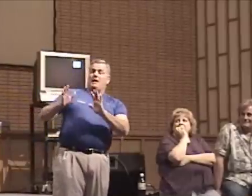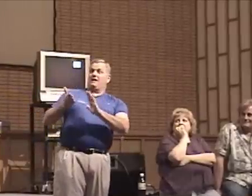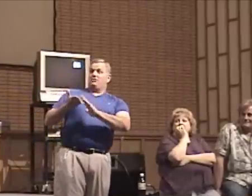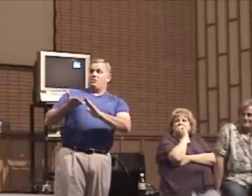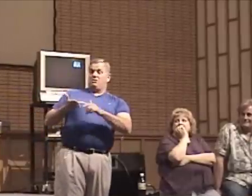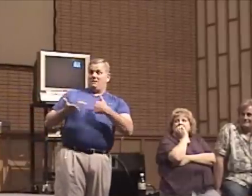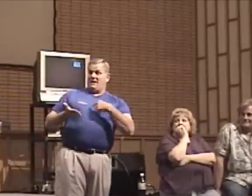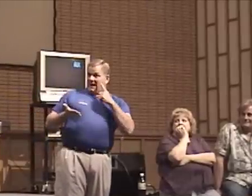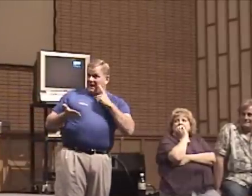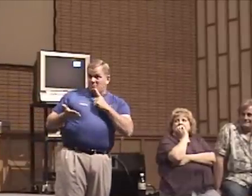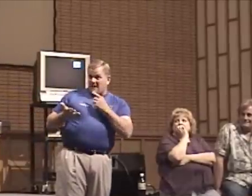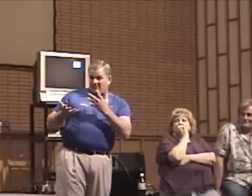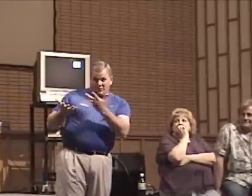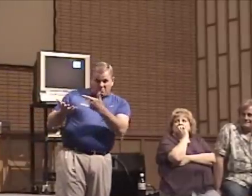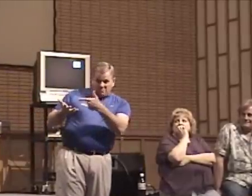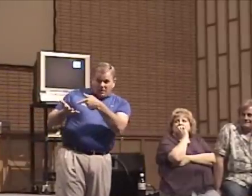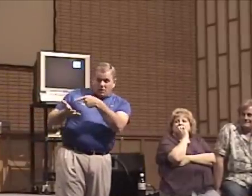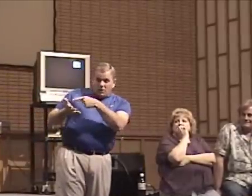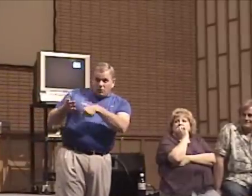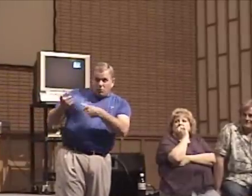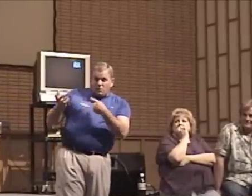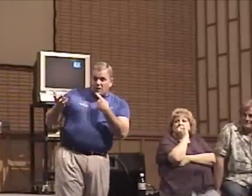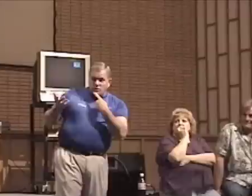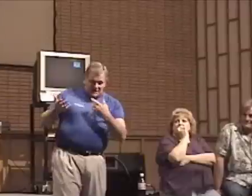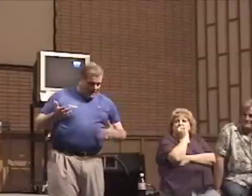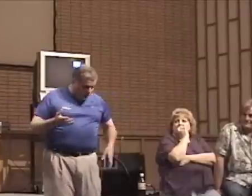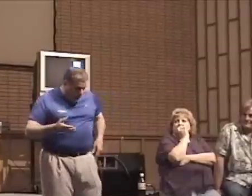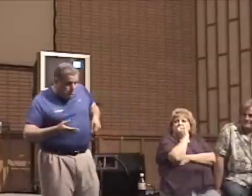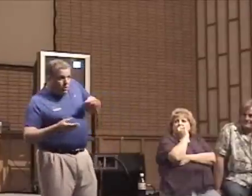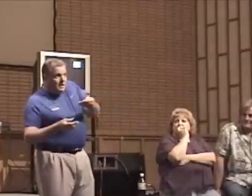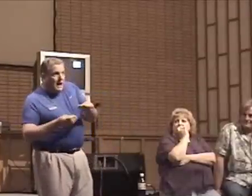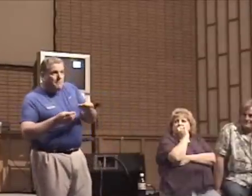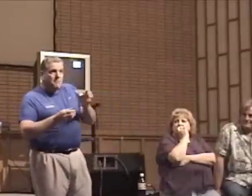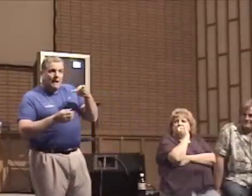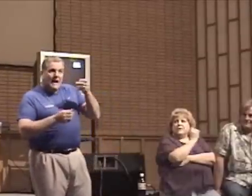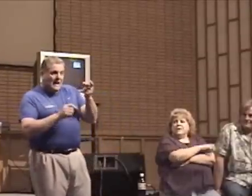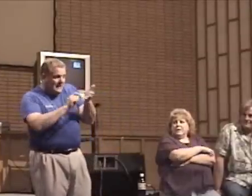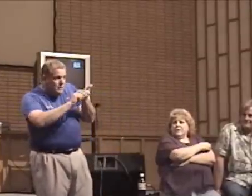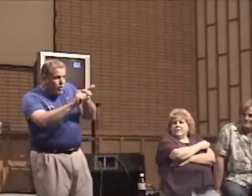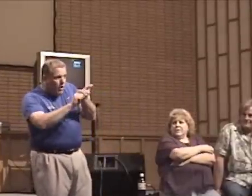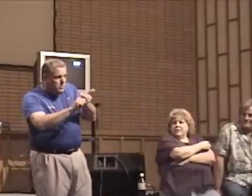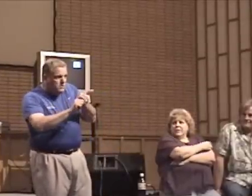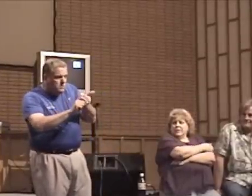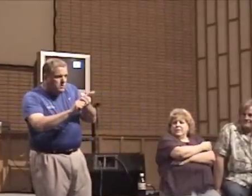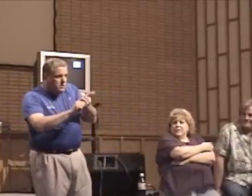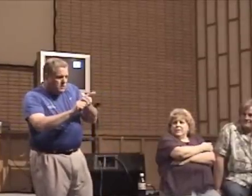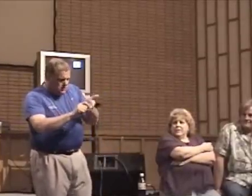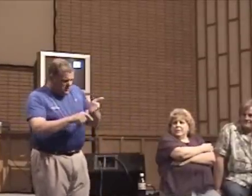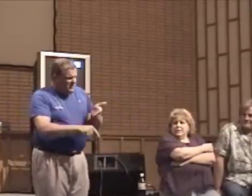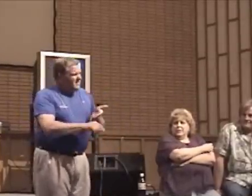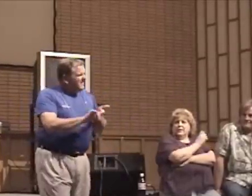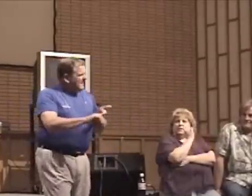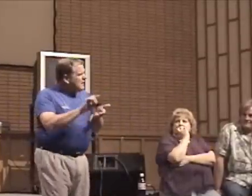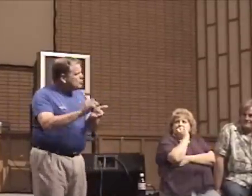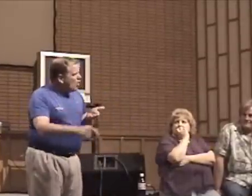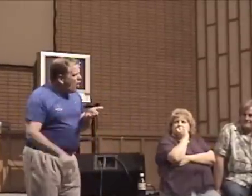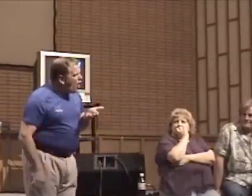Excuse me, I'm deaf. What was that? So, I pulled out my pen. And he goes, that's a dog.